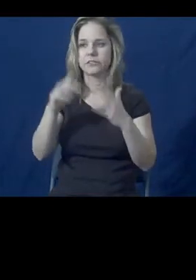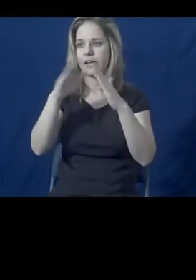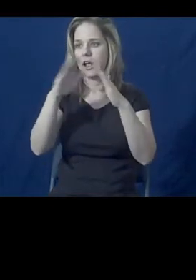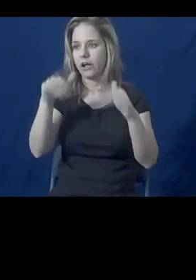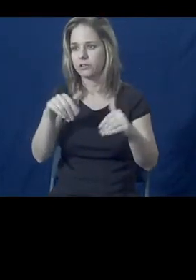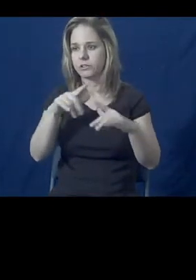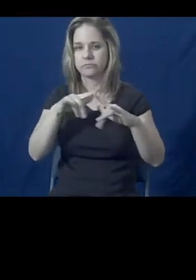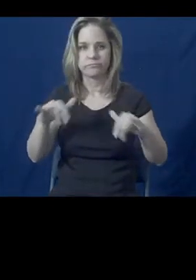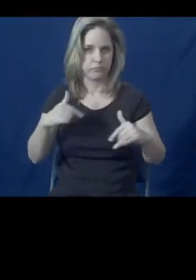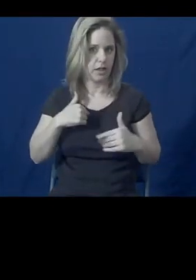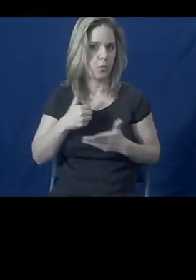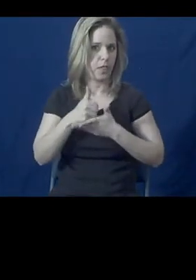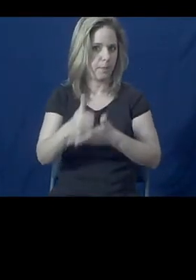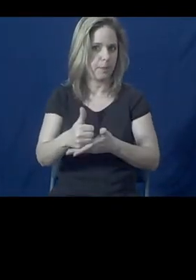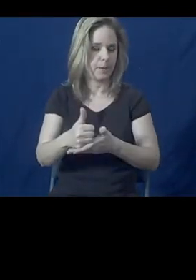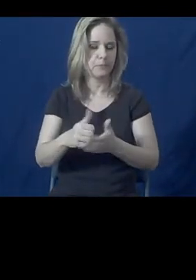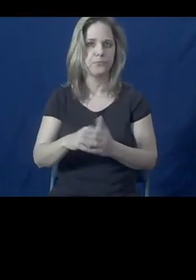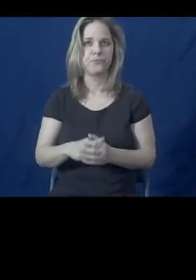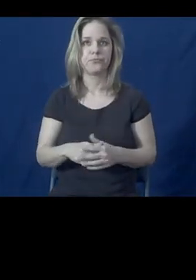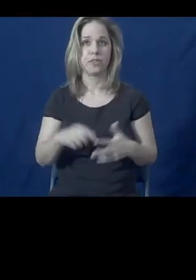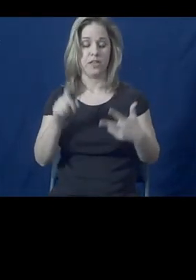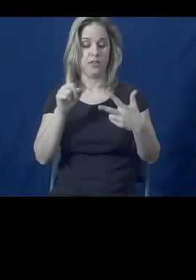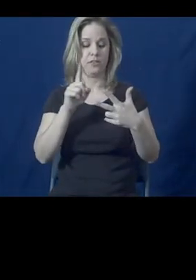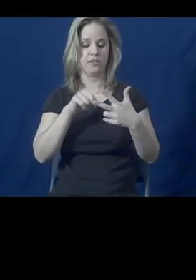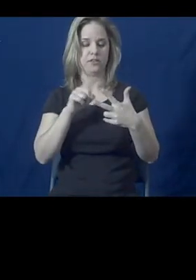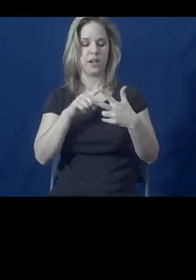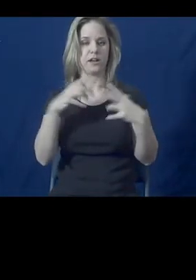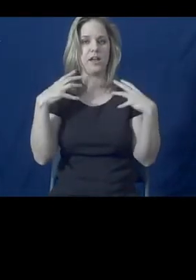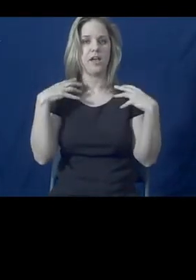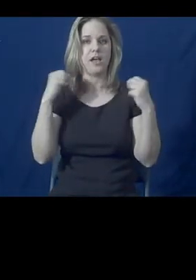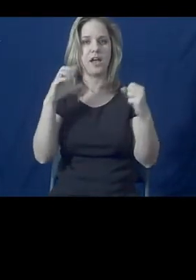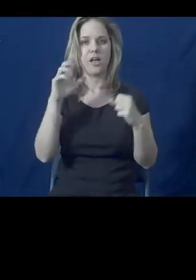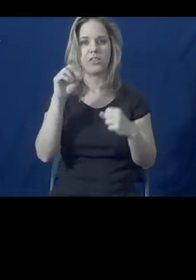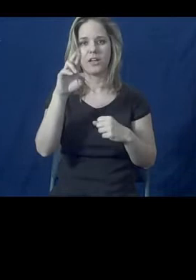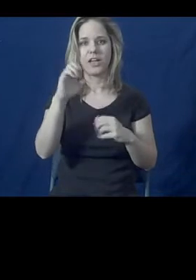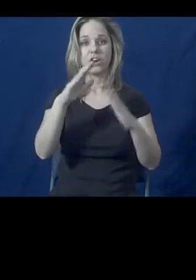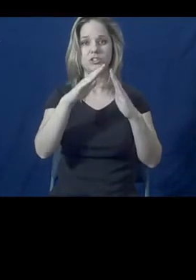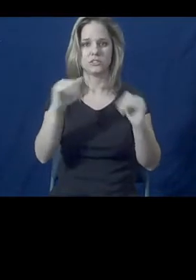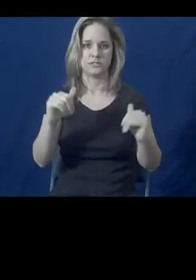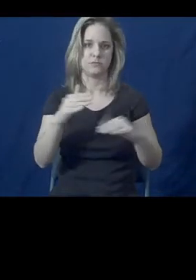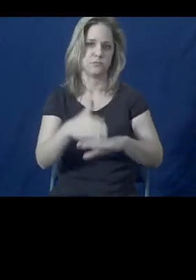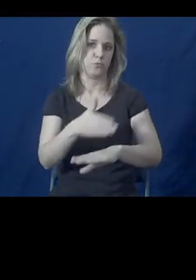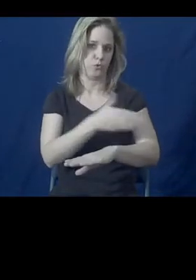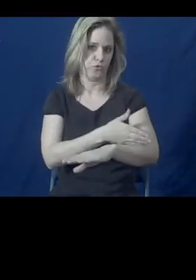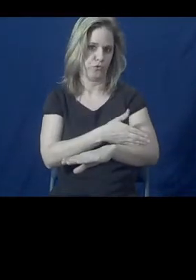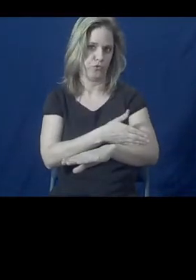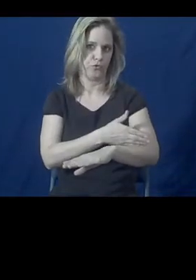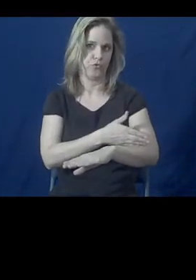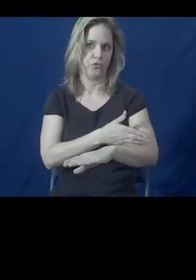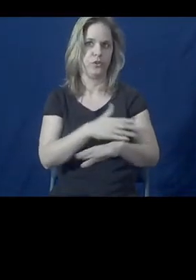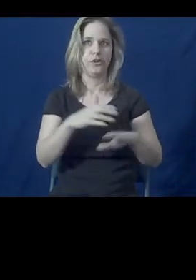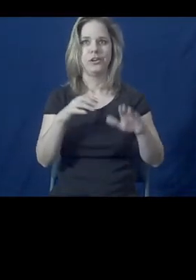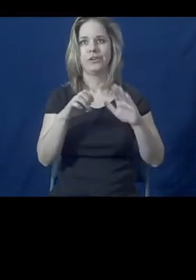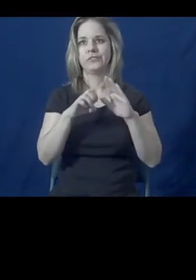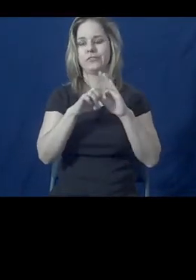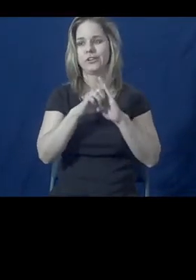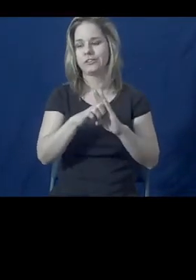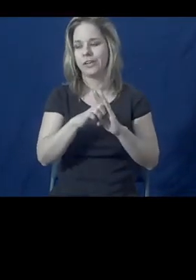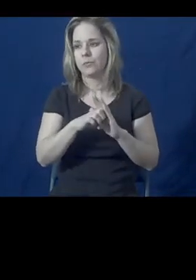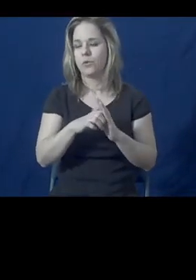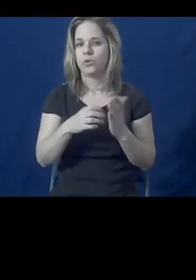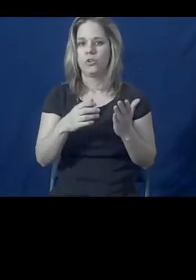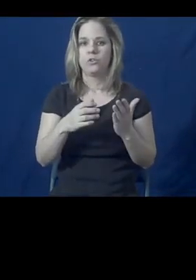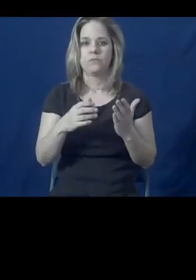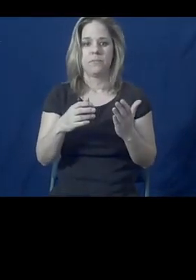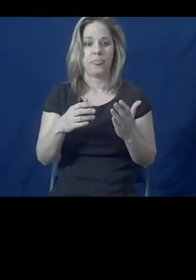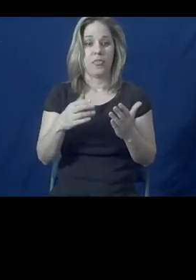of medical-legal partnership is trying to improve healthcare systems. So try to improve existing